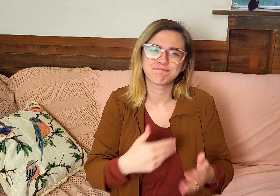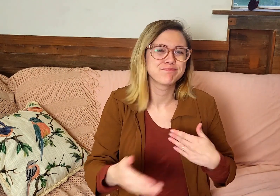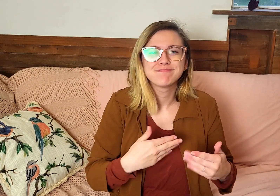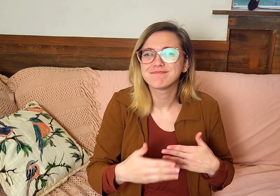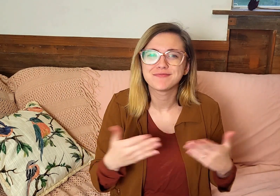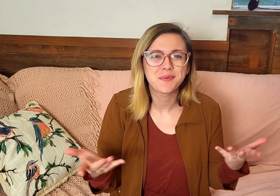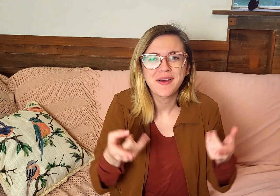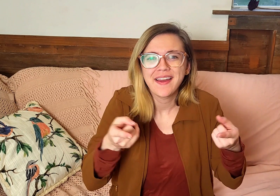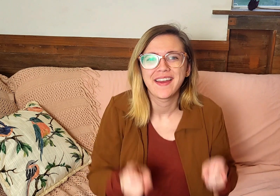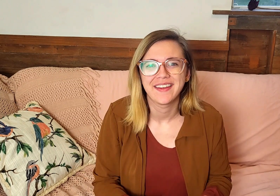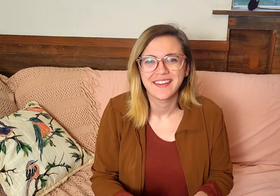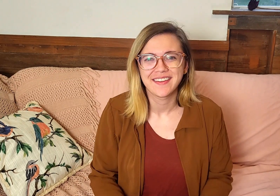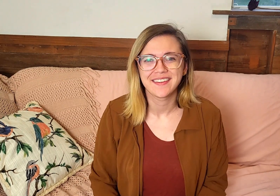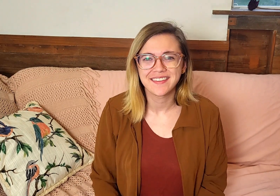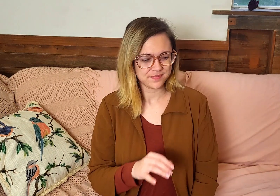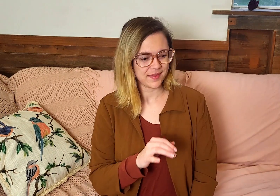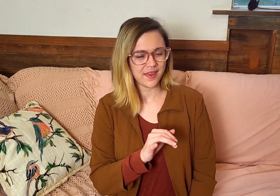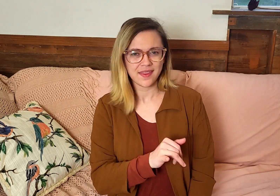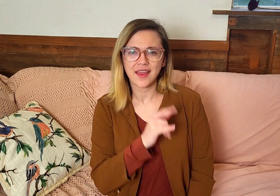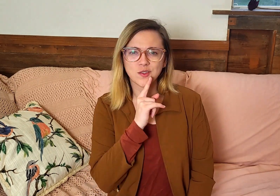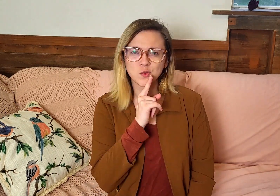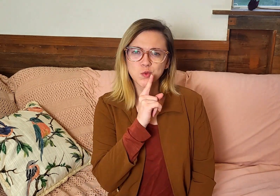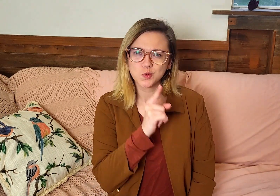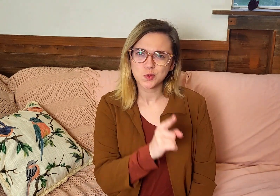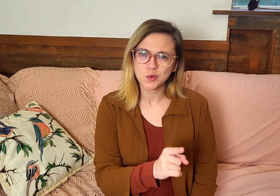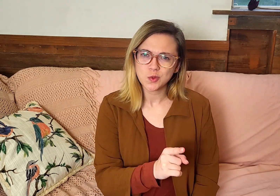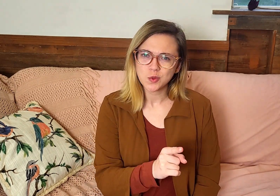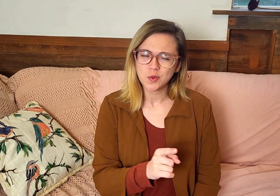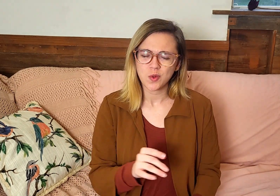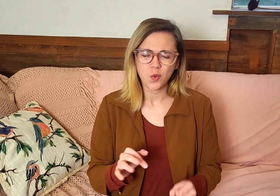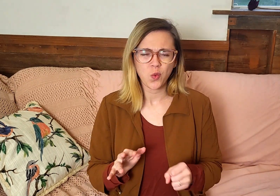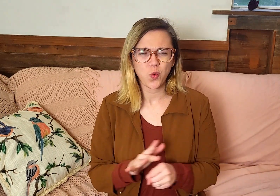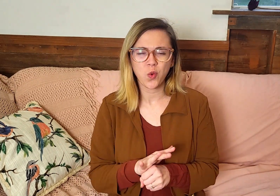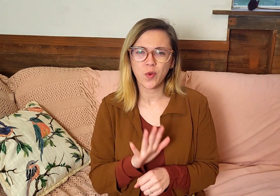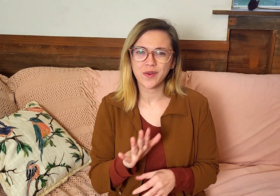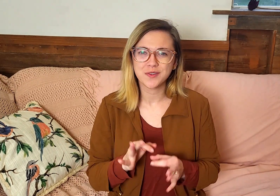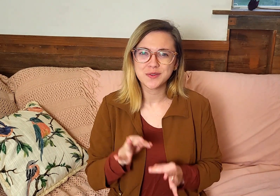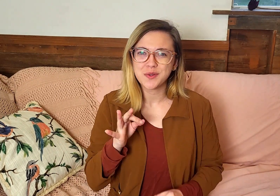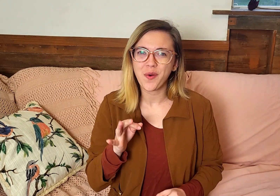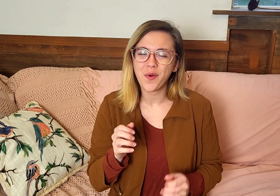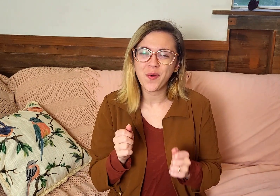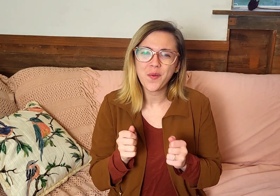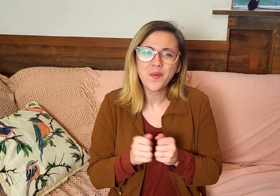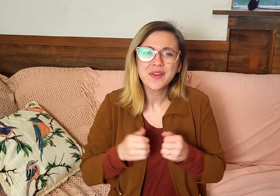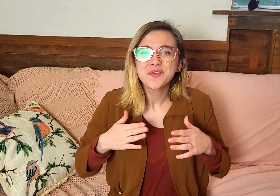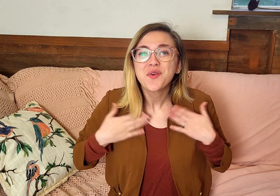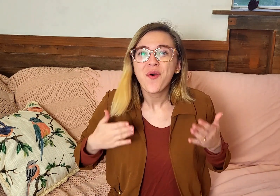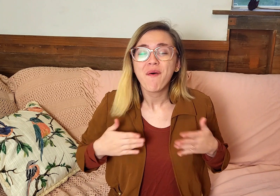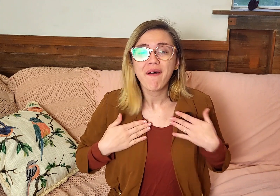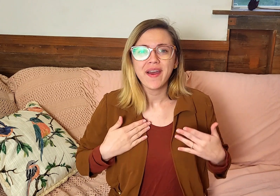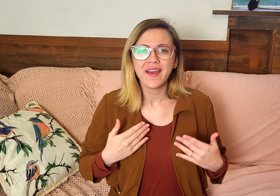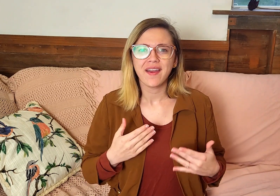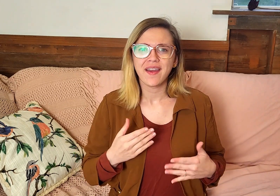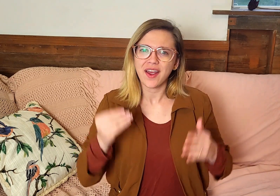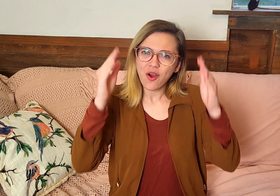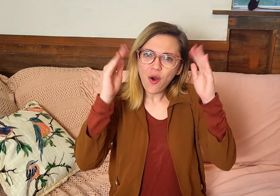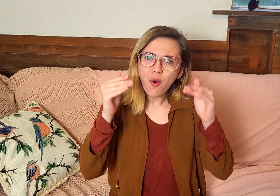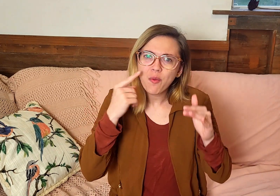care of us no matter what is going on. And that truth will fill your soul with joy